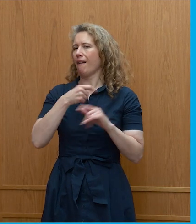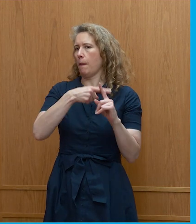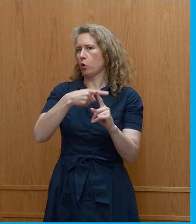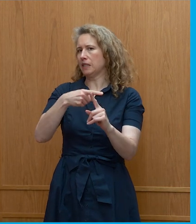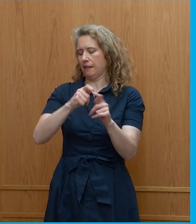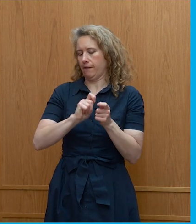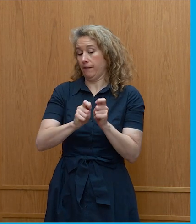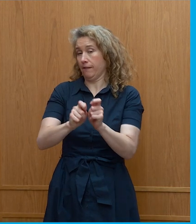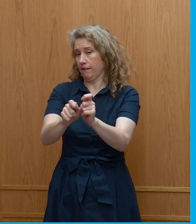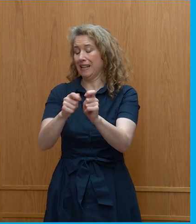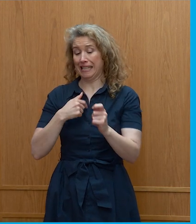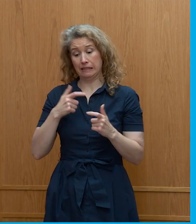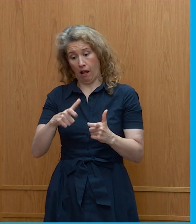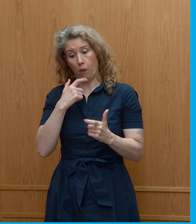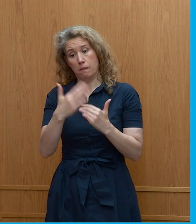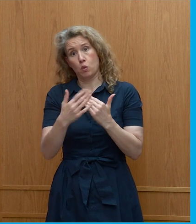still to have.